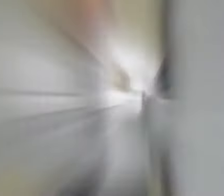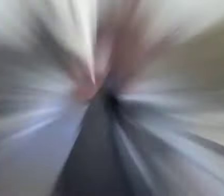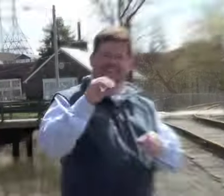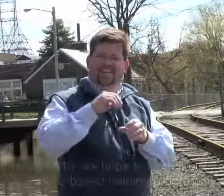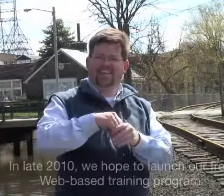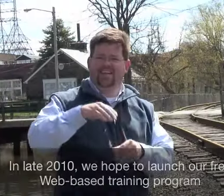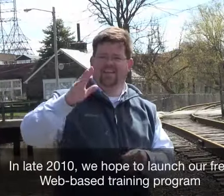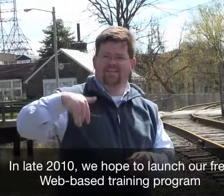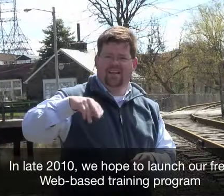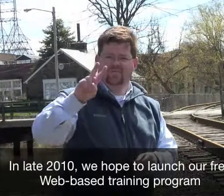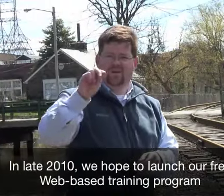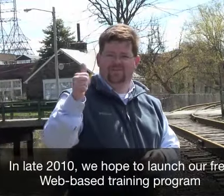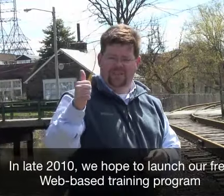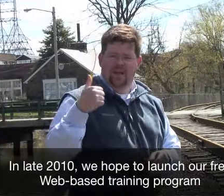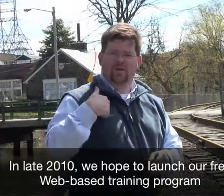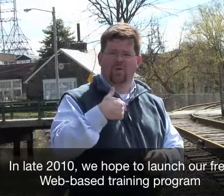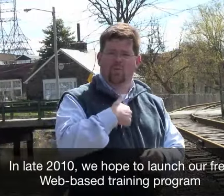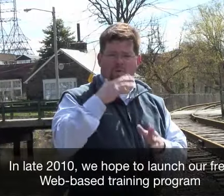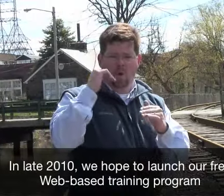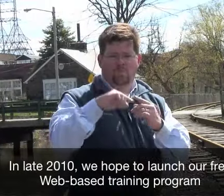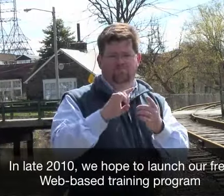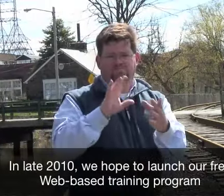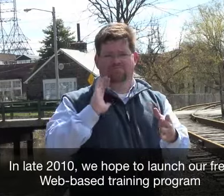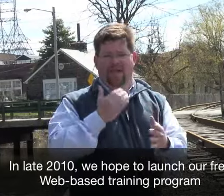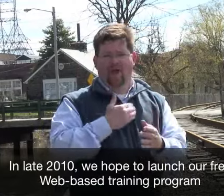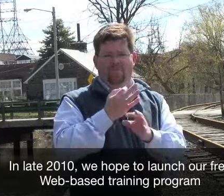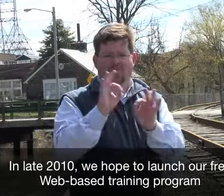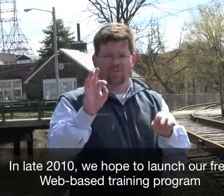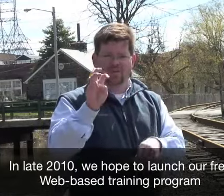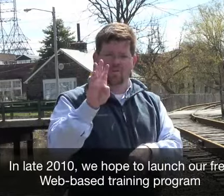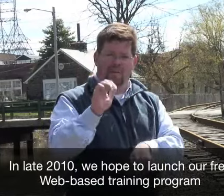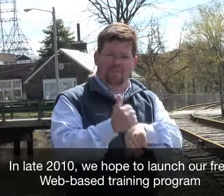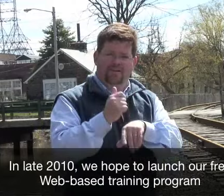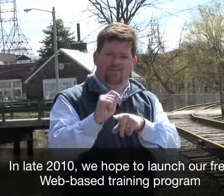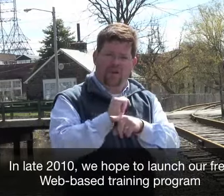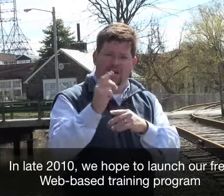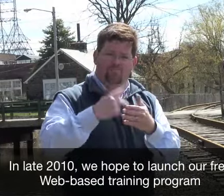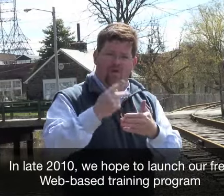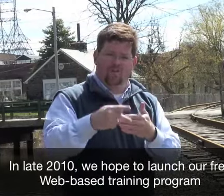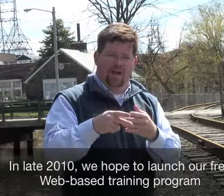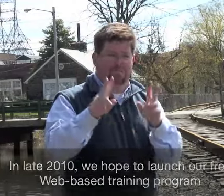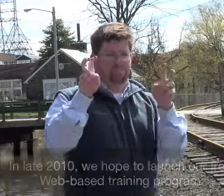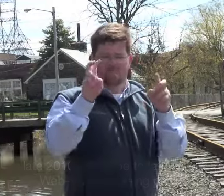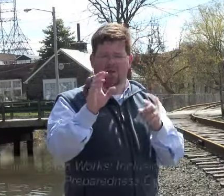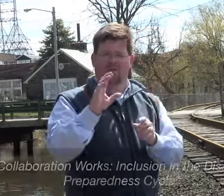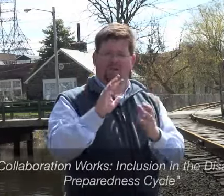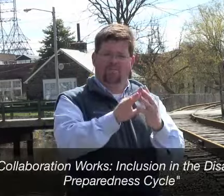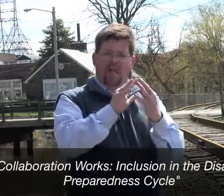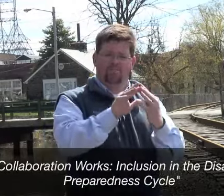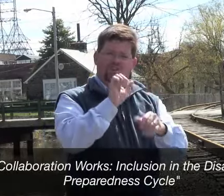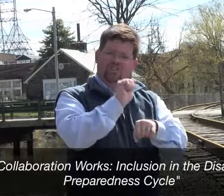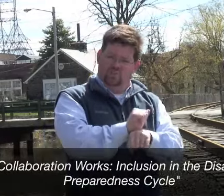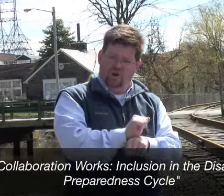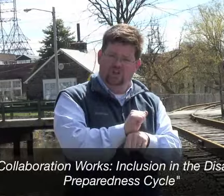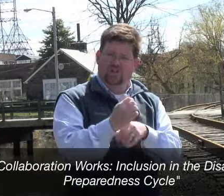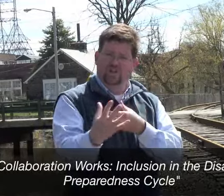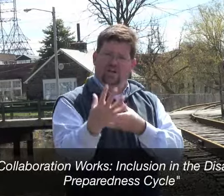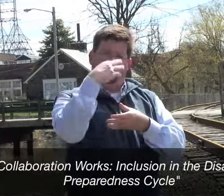In 2010, we hope to launch our free web-based training program, Collaboration Marks,